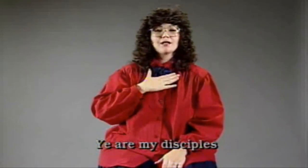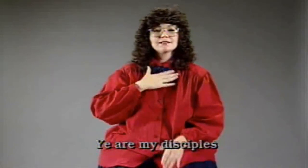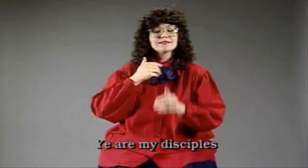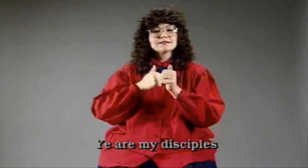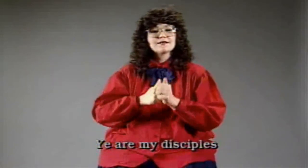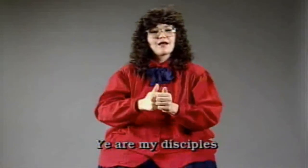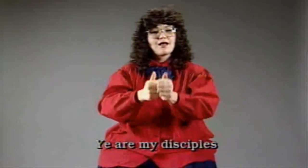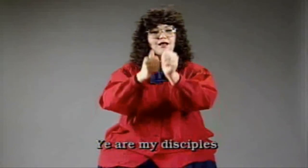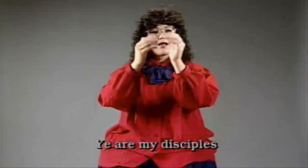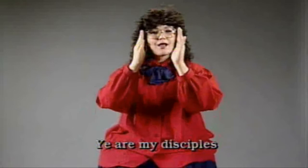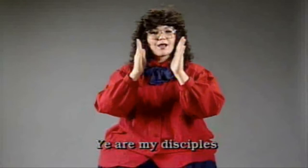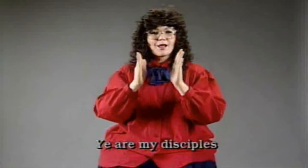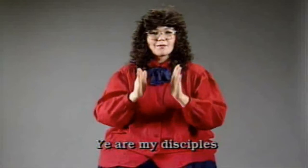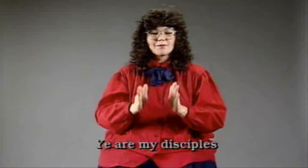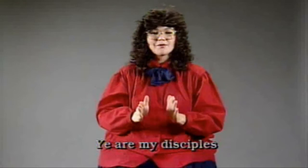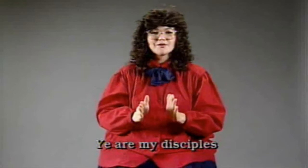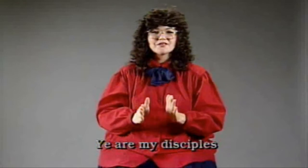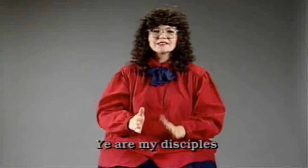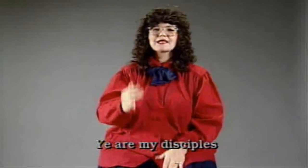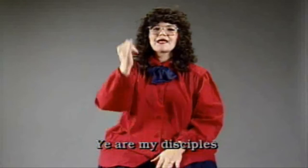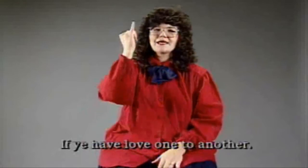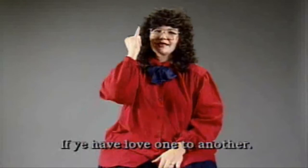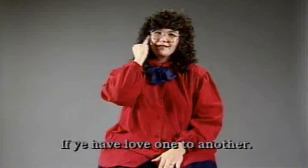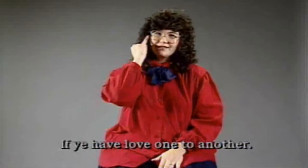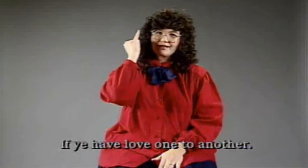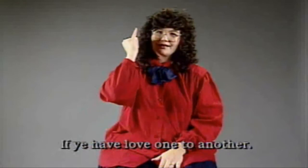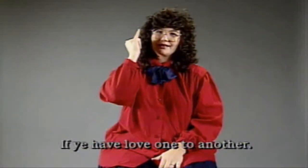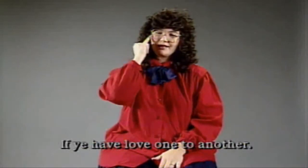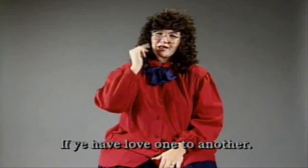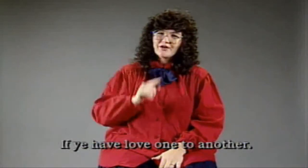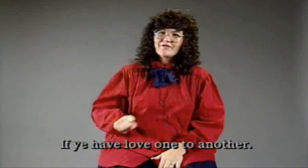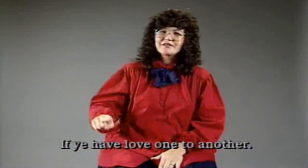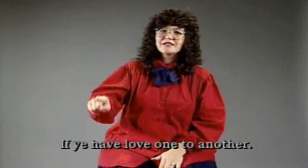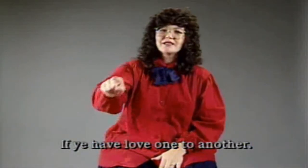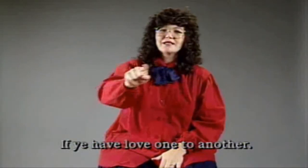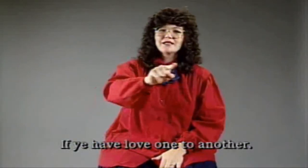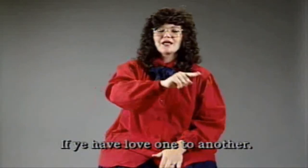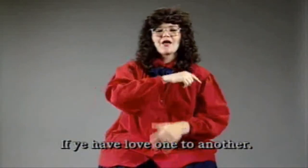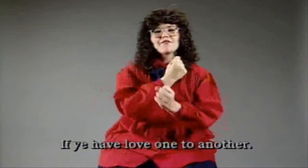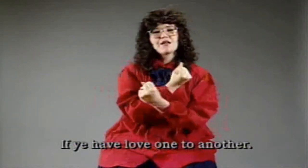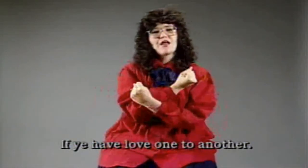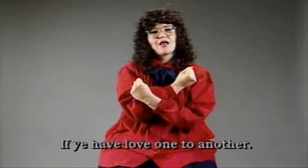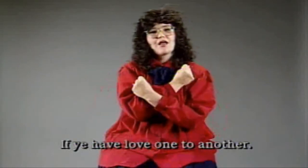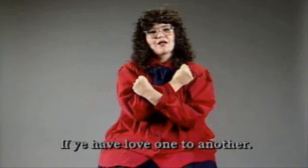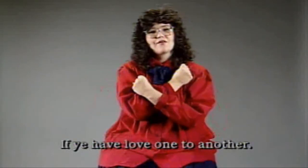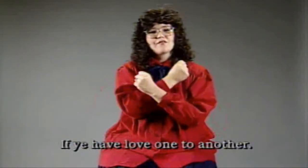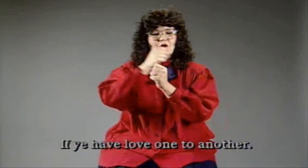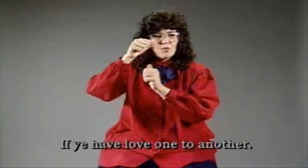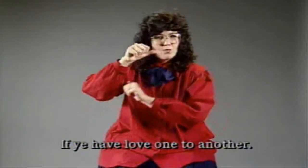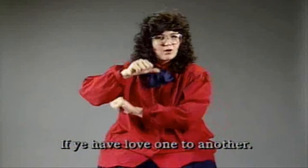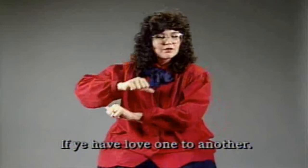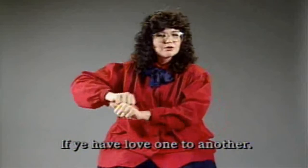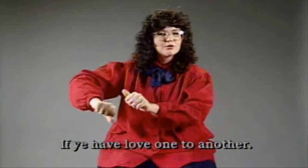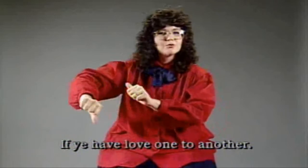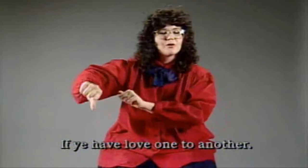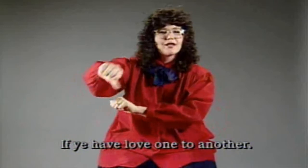my disciples, if ye have loved one to